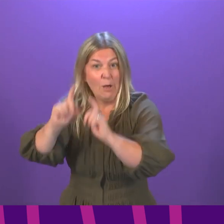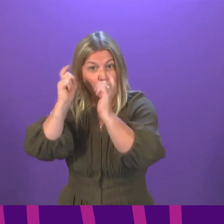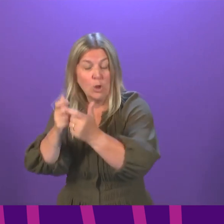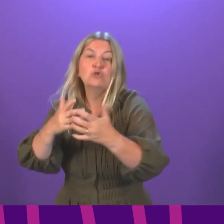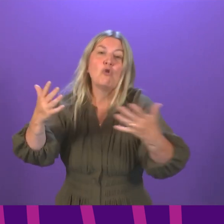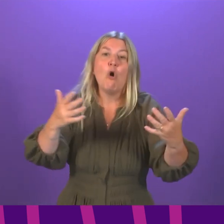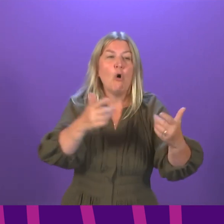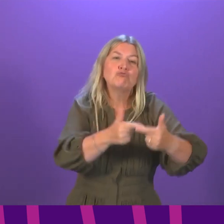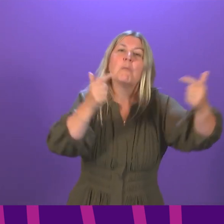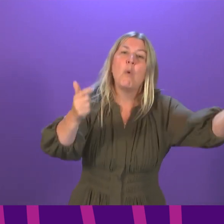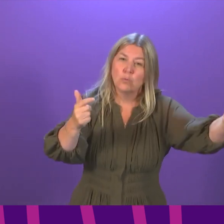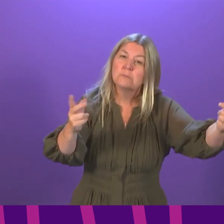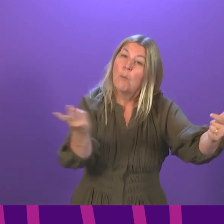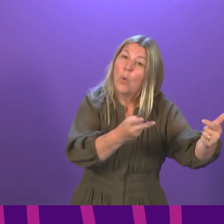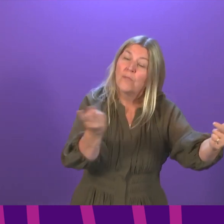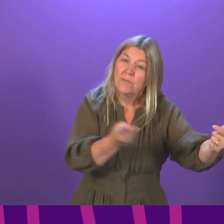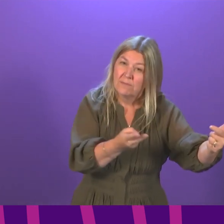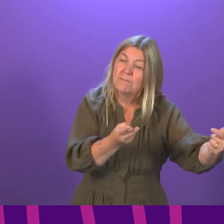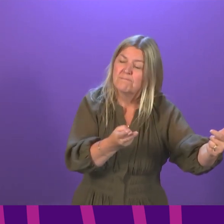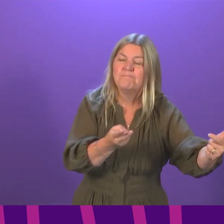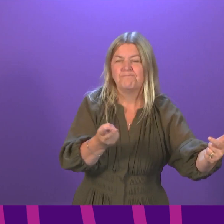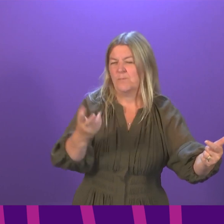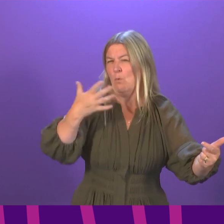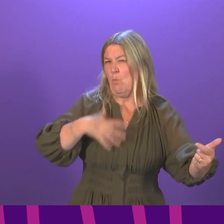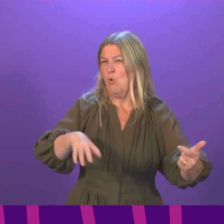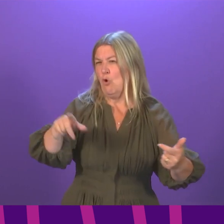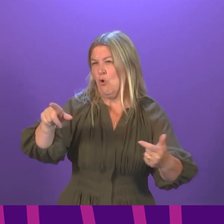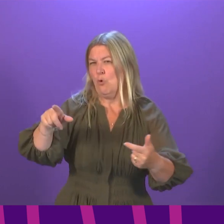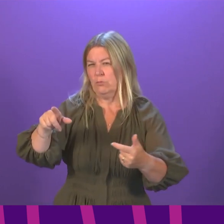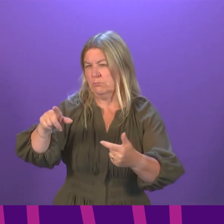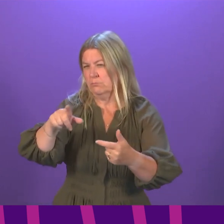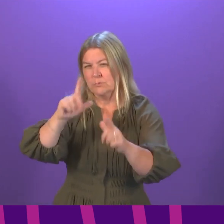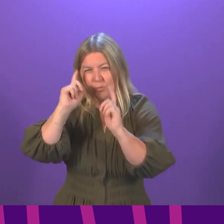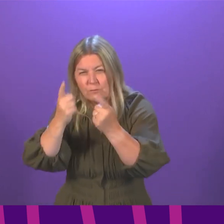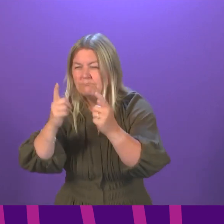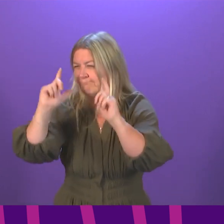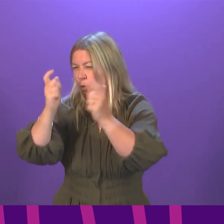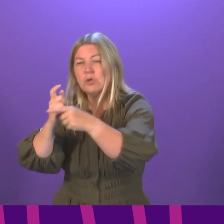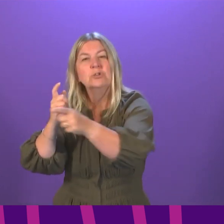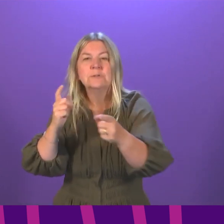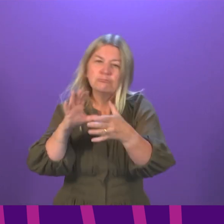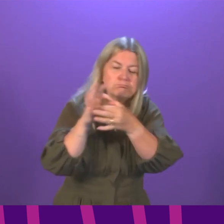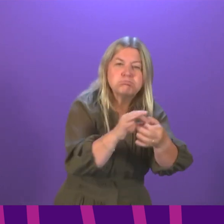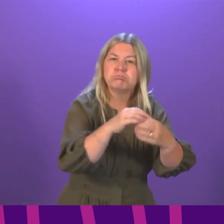learning institutions to be liaising both with their staff and with their students well in advance of the new term.